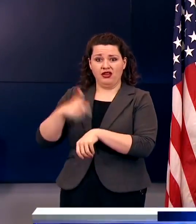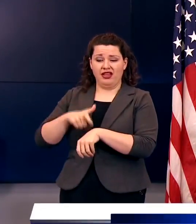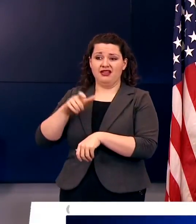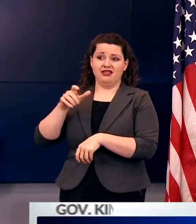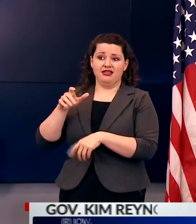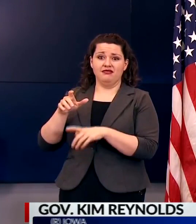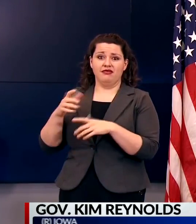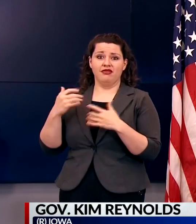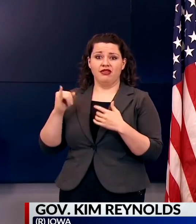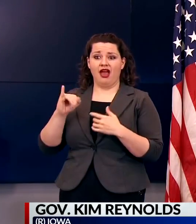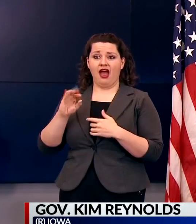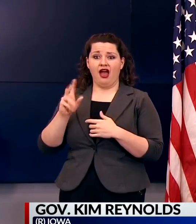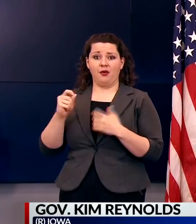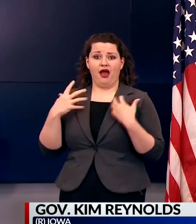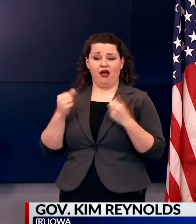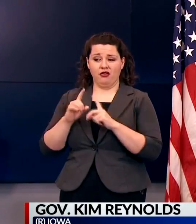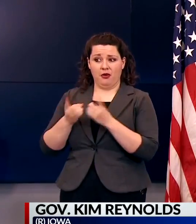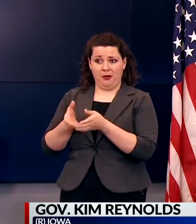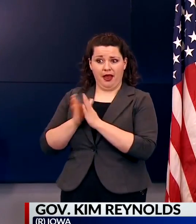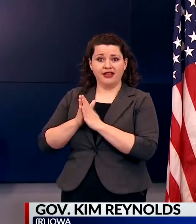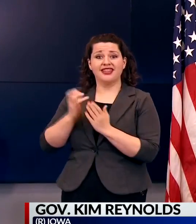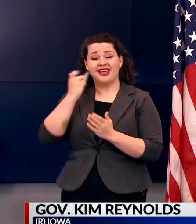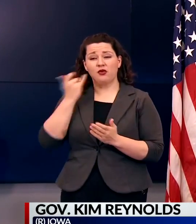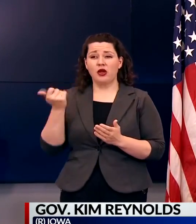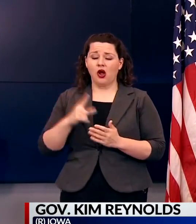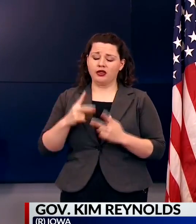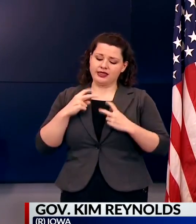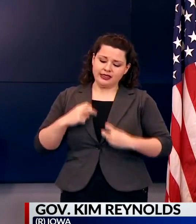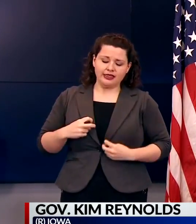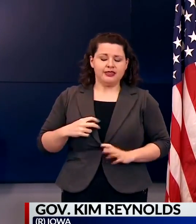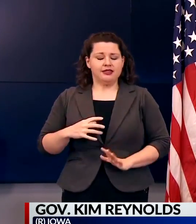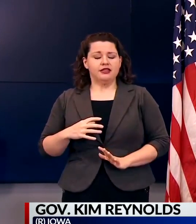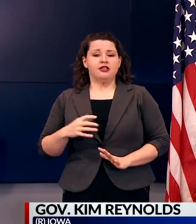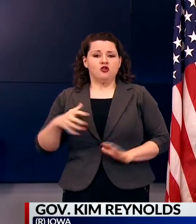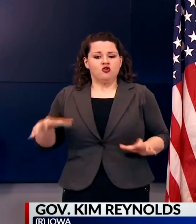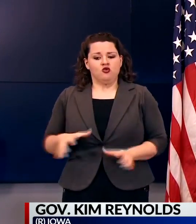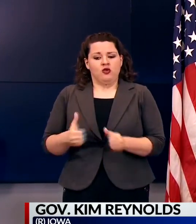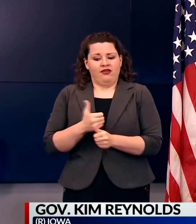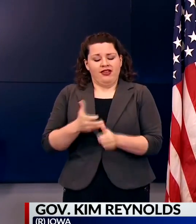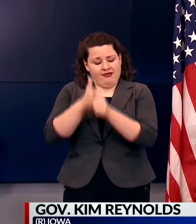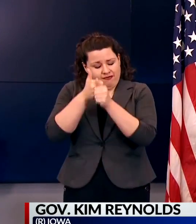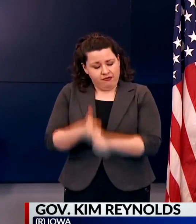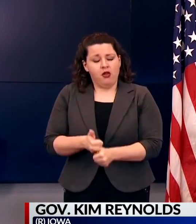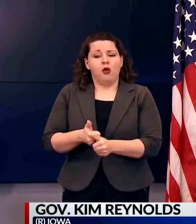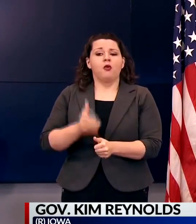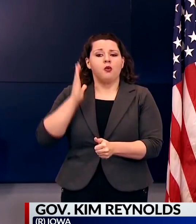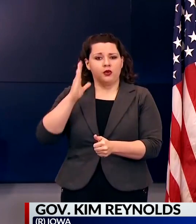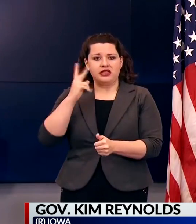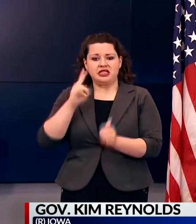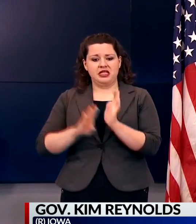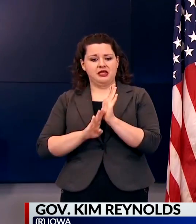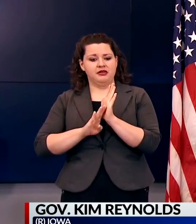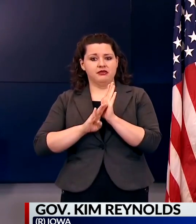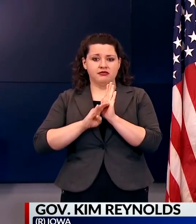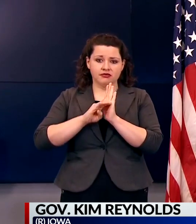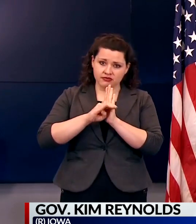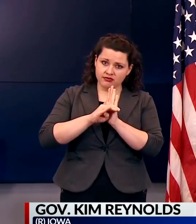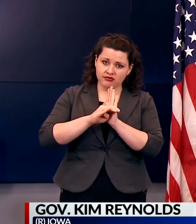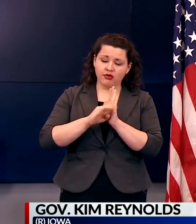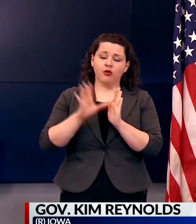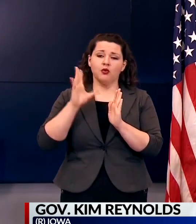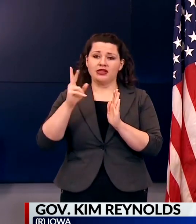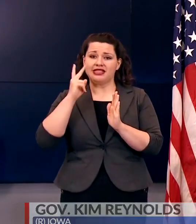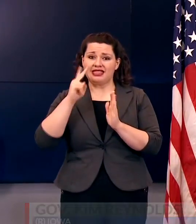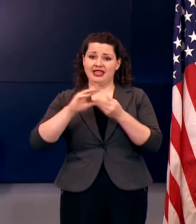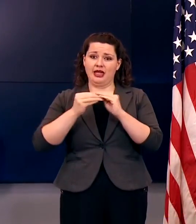again, dig deep and practice and do what we've asked you to do, we will continue to see the curve flatten, we will start